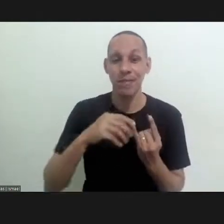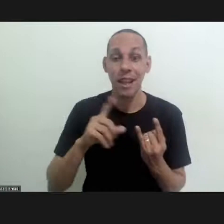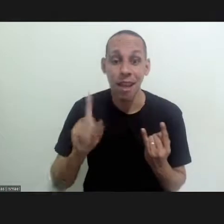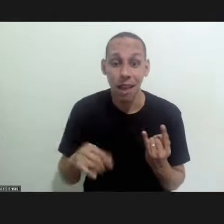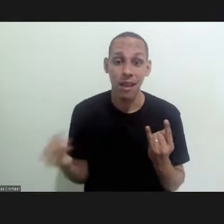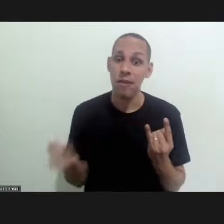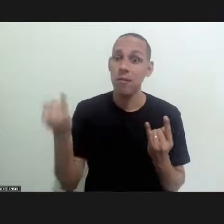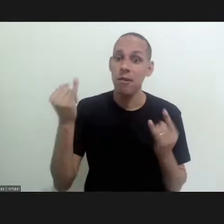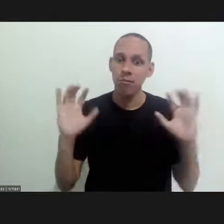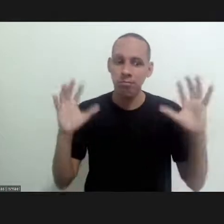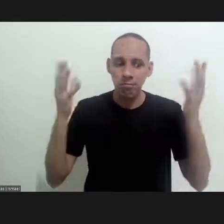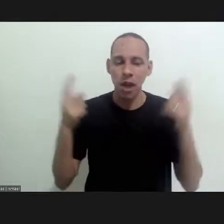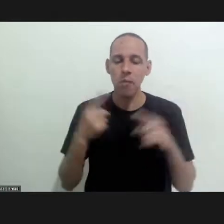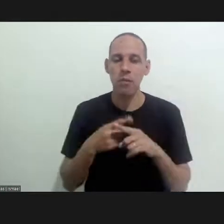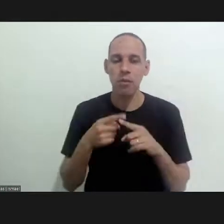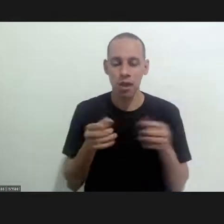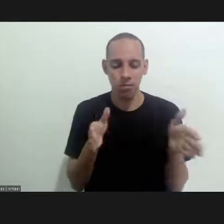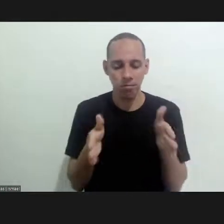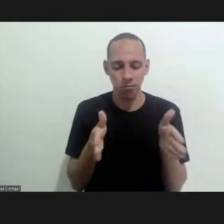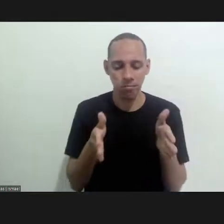this is a very important event